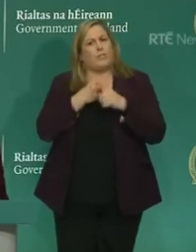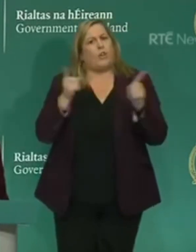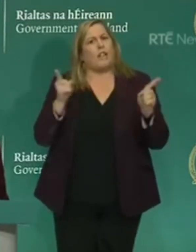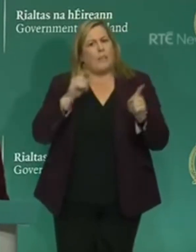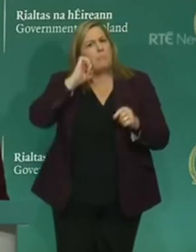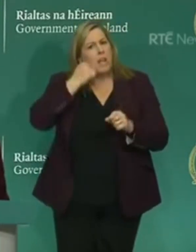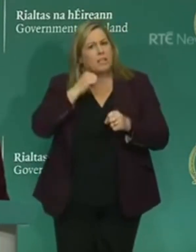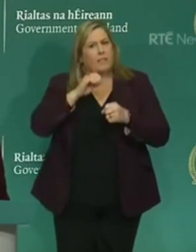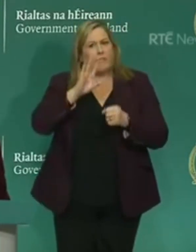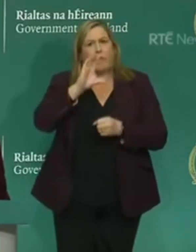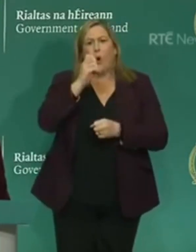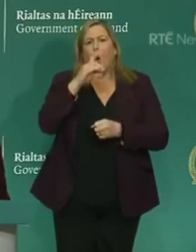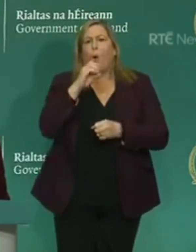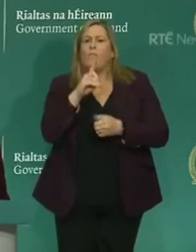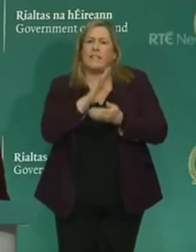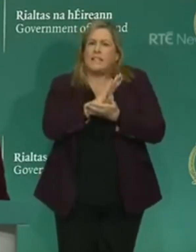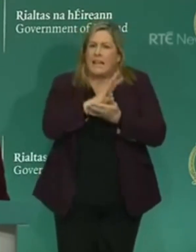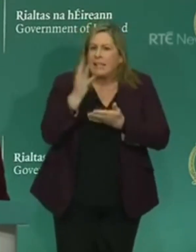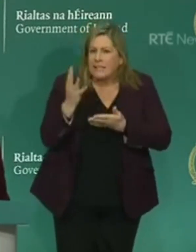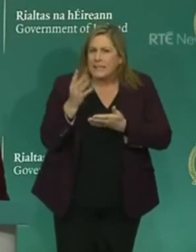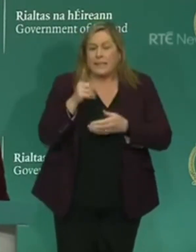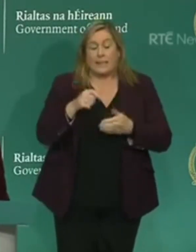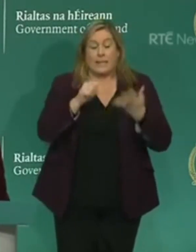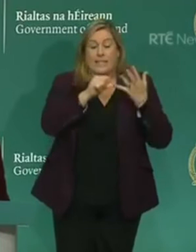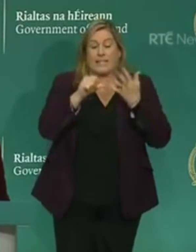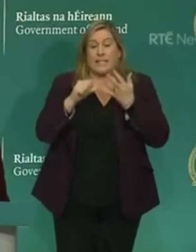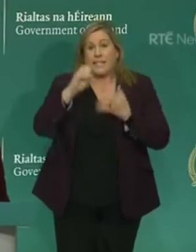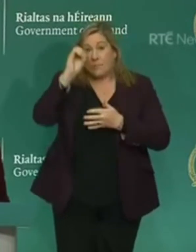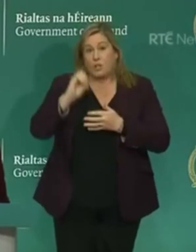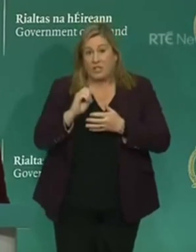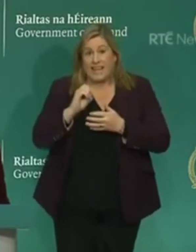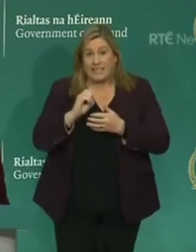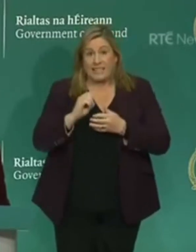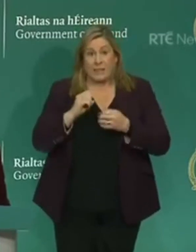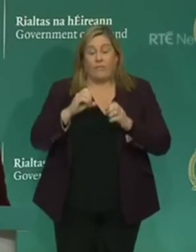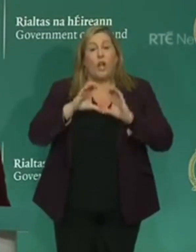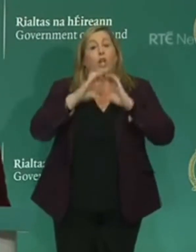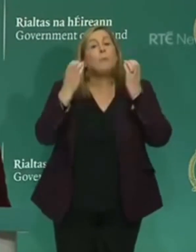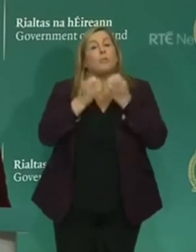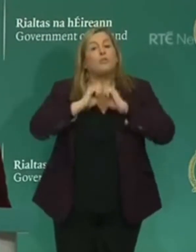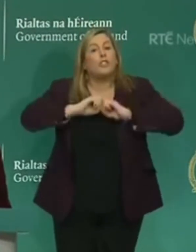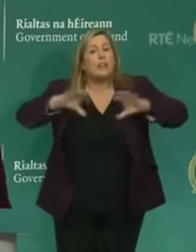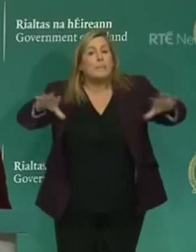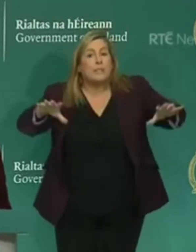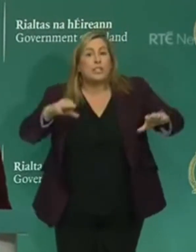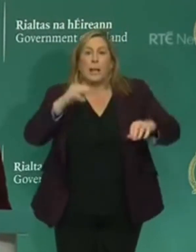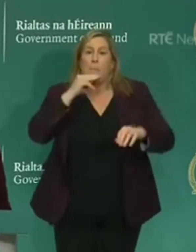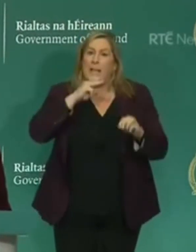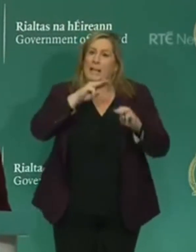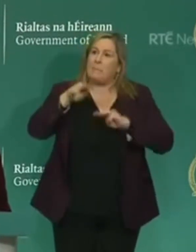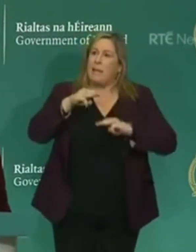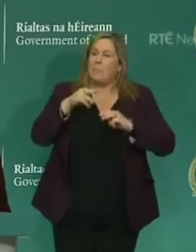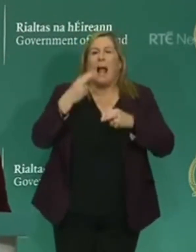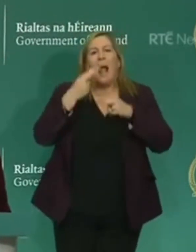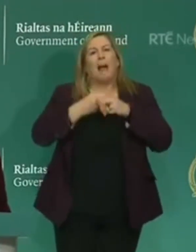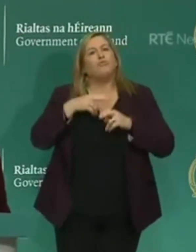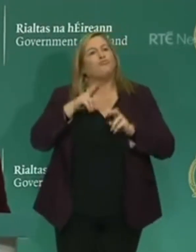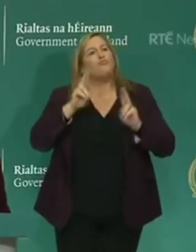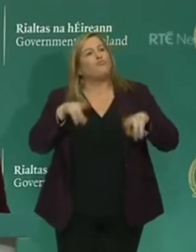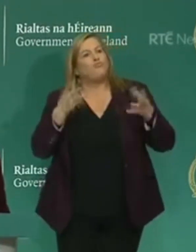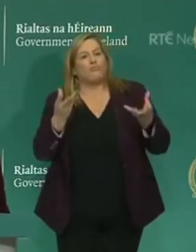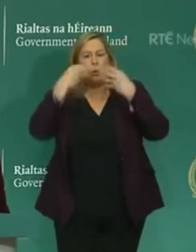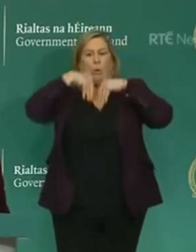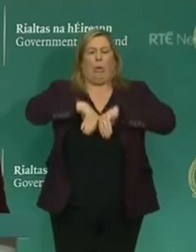emphasize the fact that we have a 66% rate of community transmission. That means the people who are getting the disease